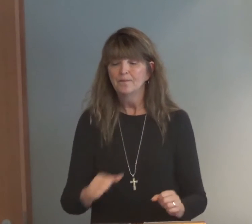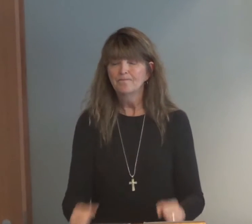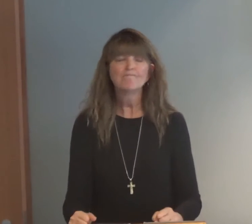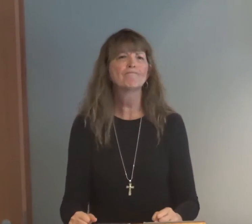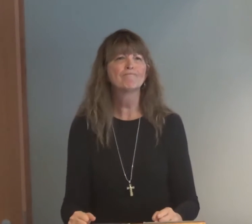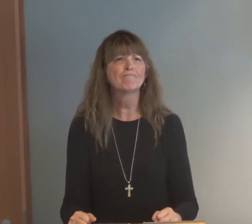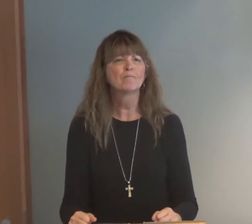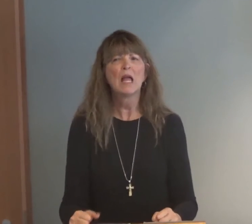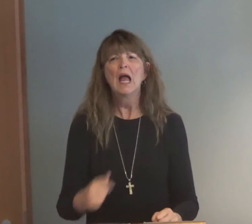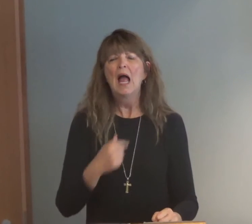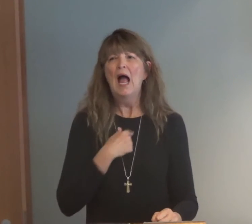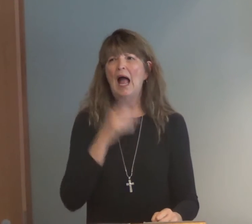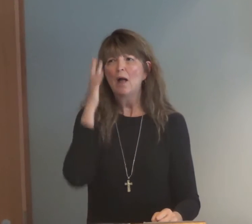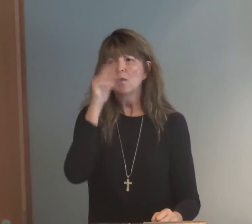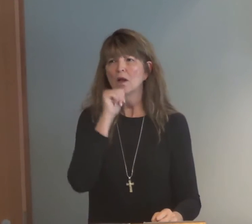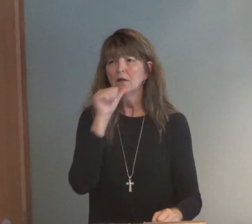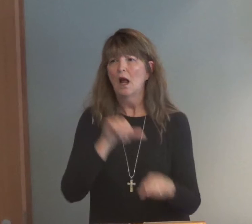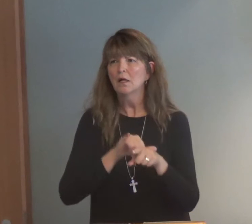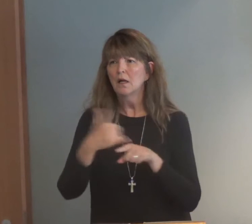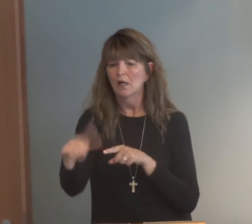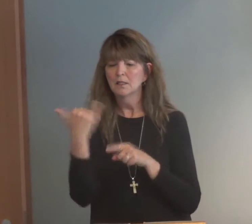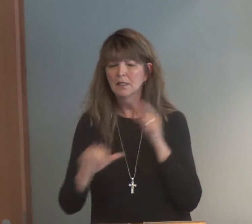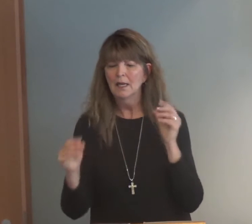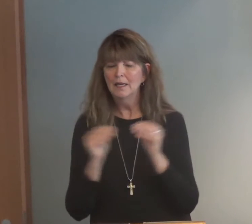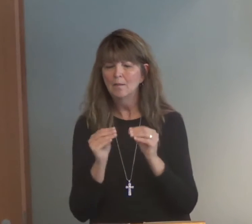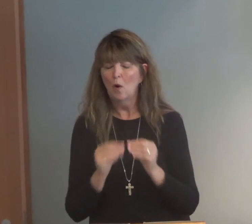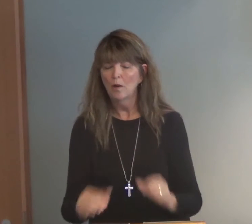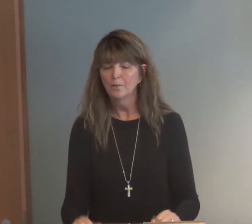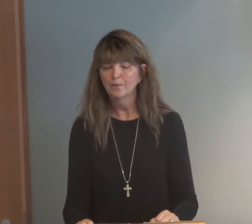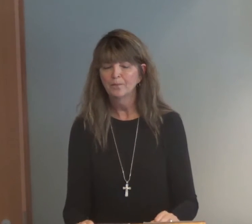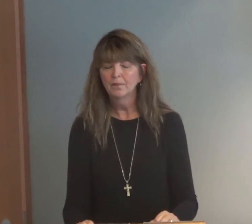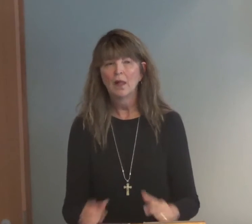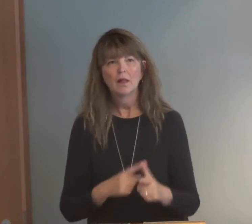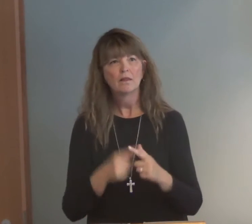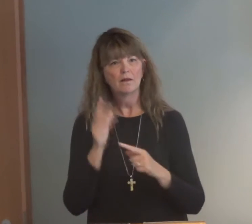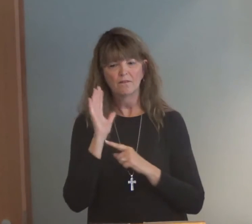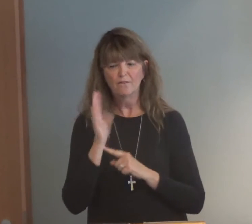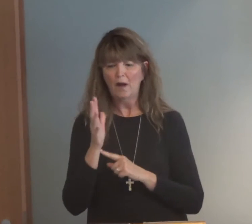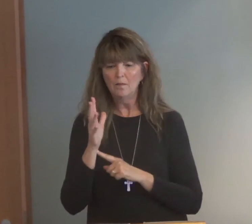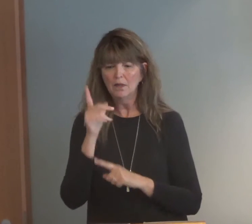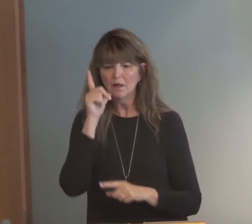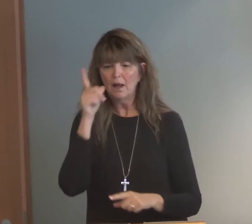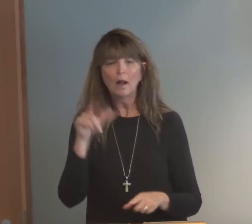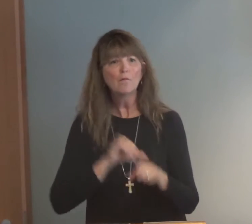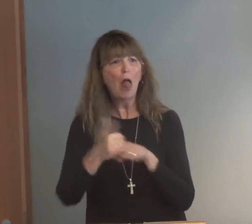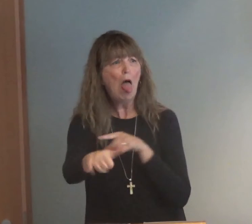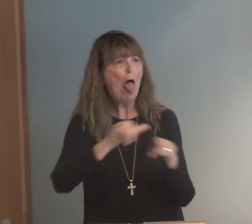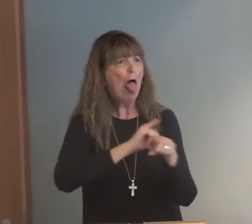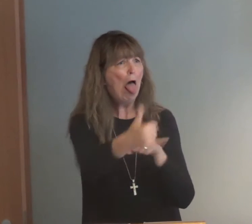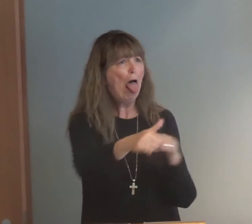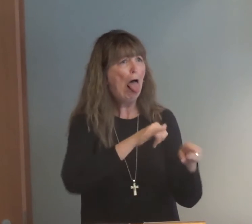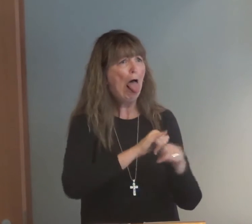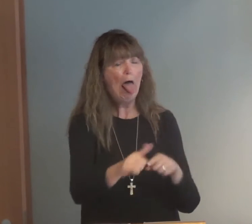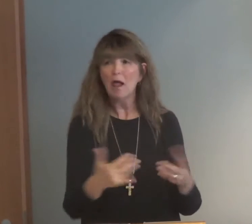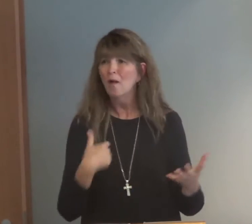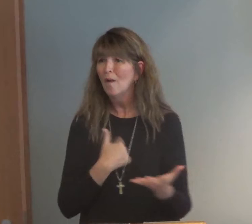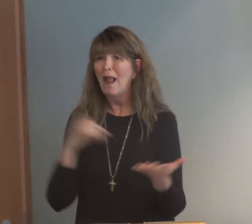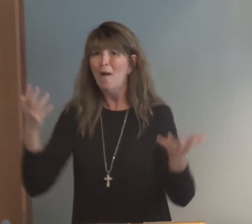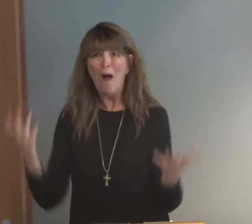The new nature says, well, you know, I'm not going to cuss anymore. And then five minutes later, here we are